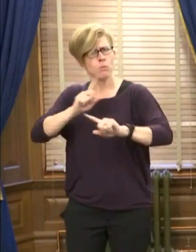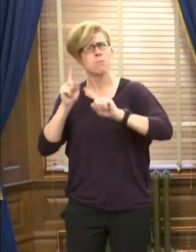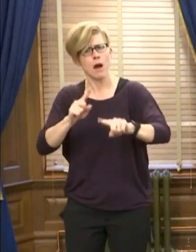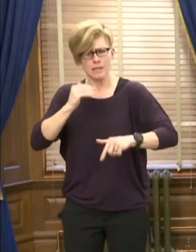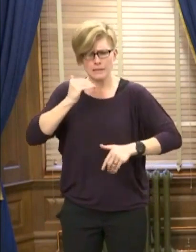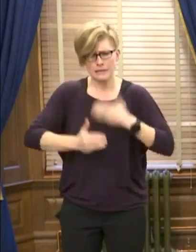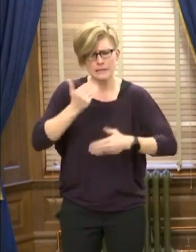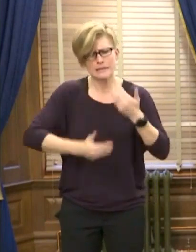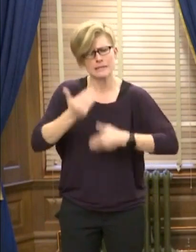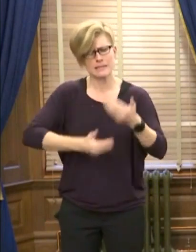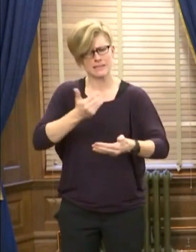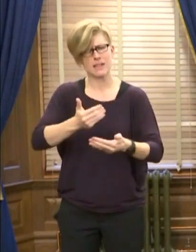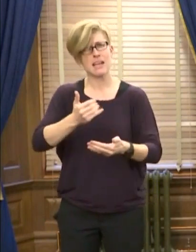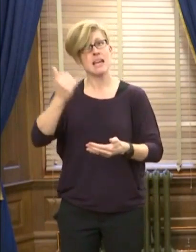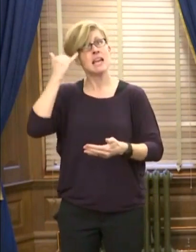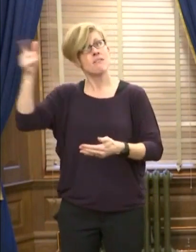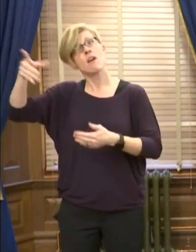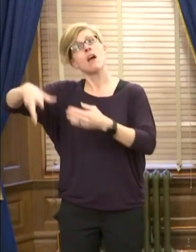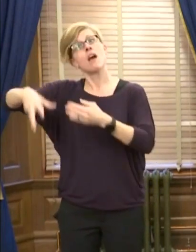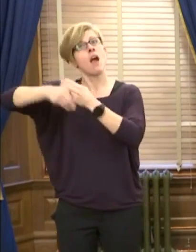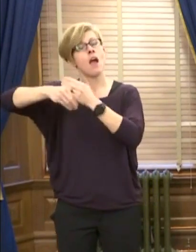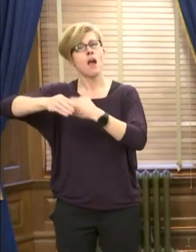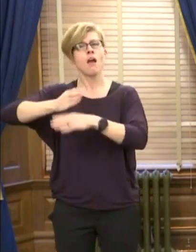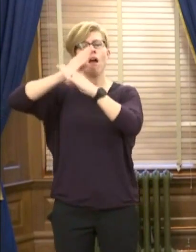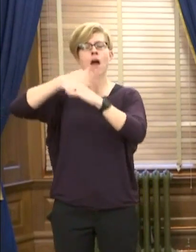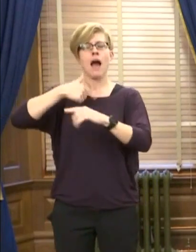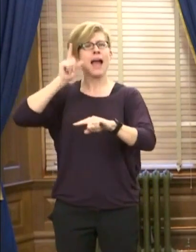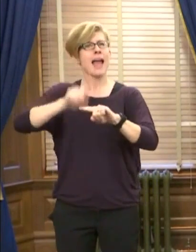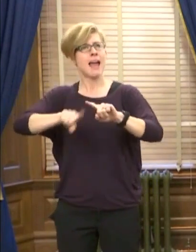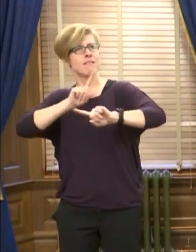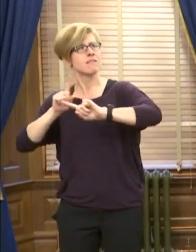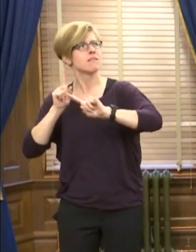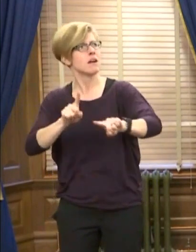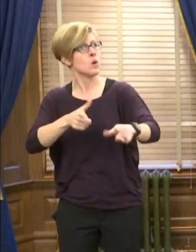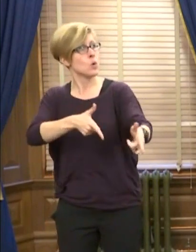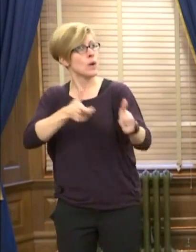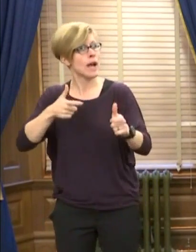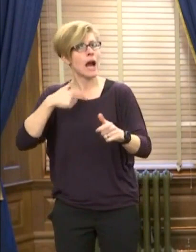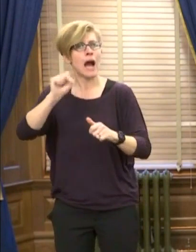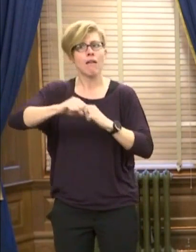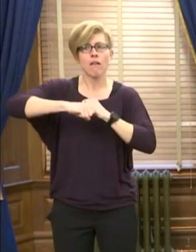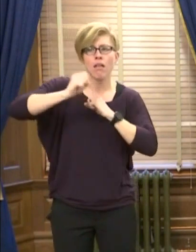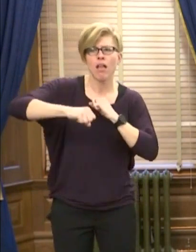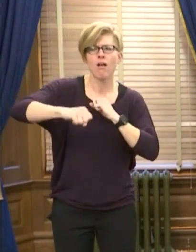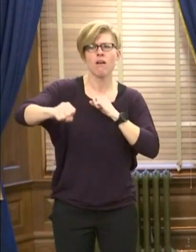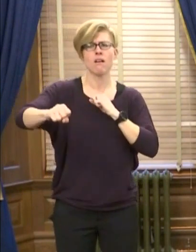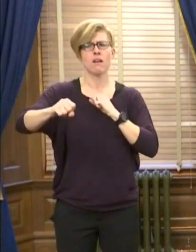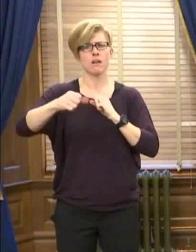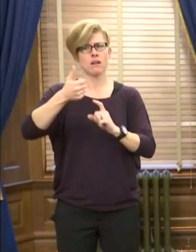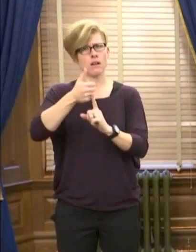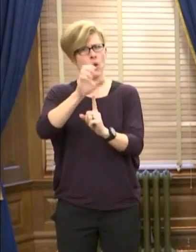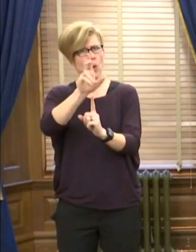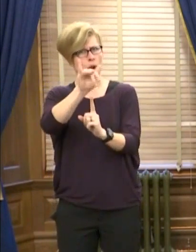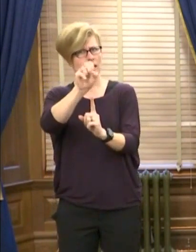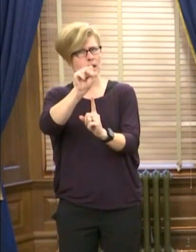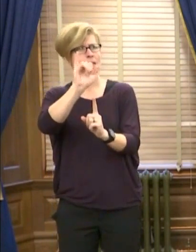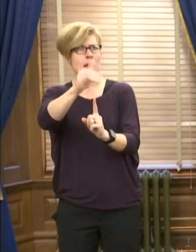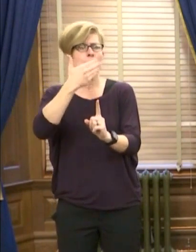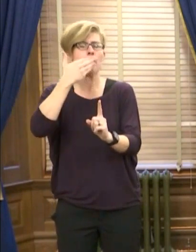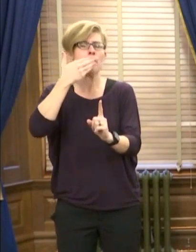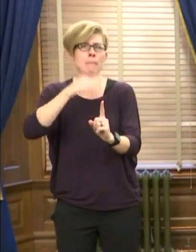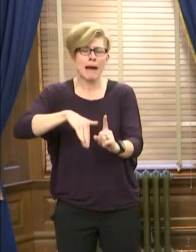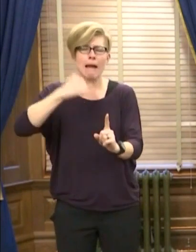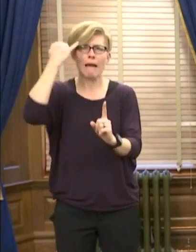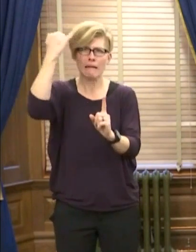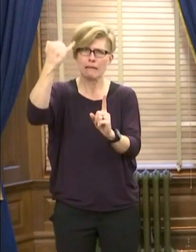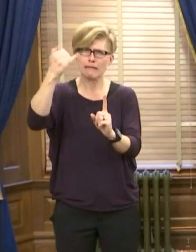I think any impediments that are put up to being able to rapidly respond to crises is a very bad idea.